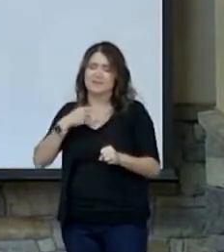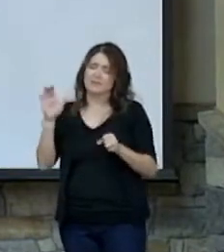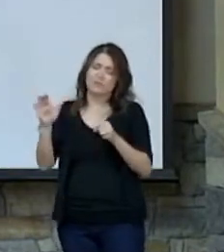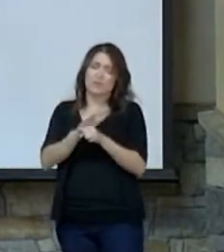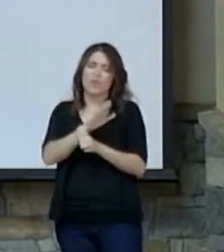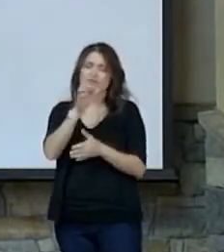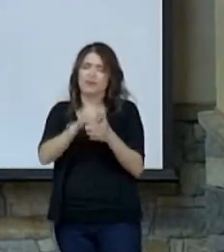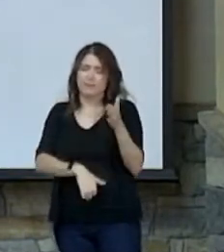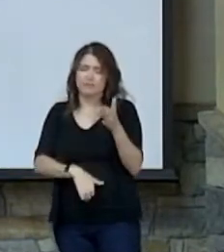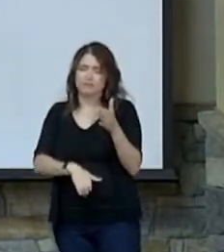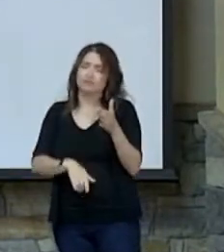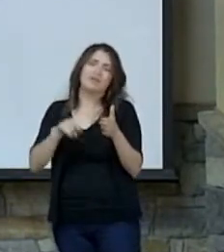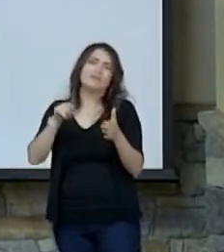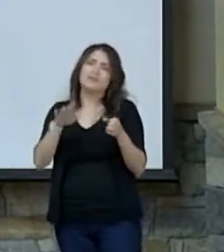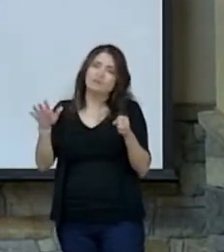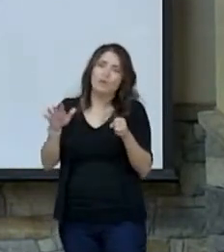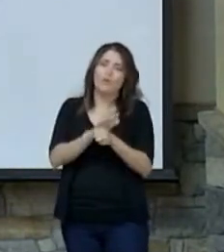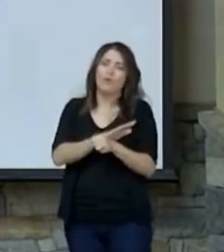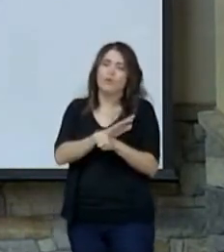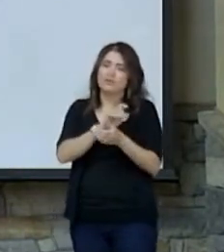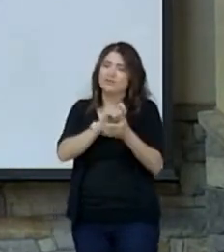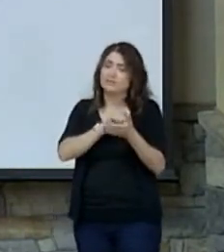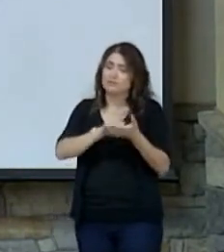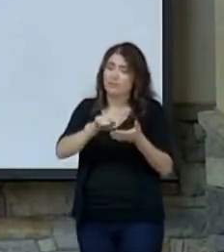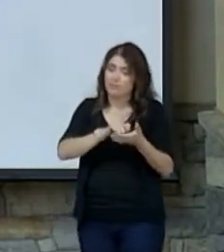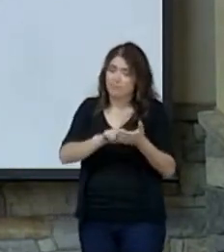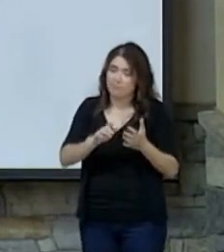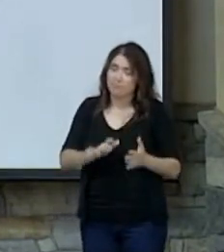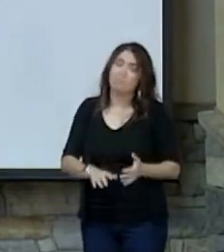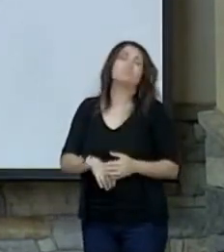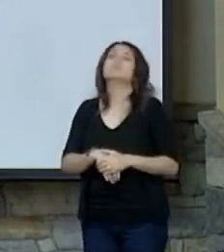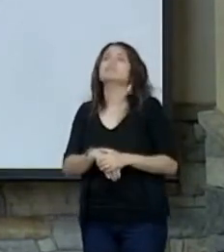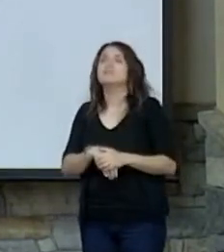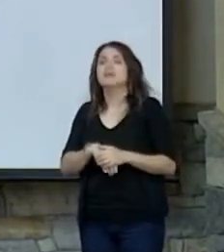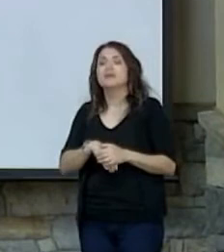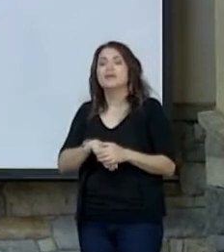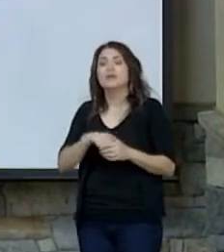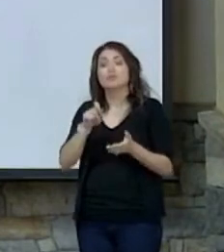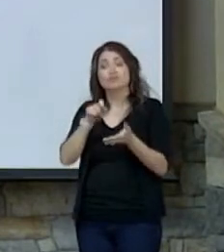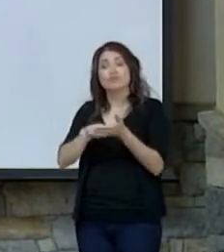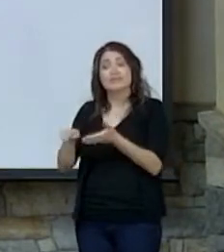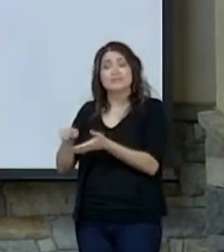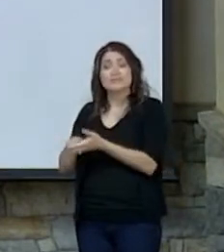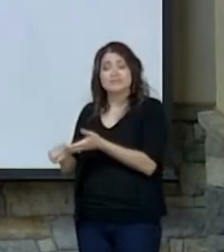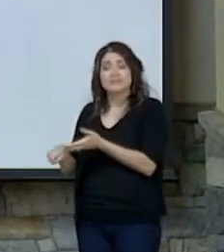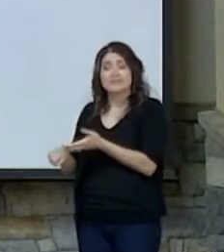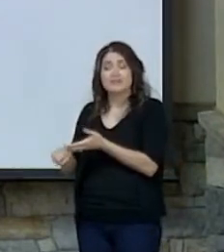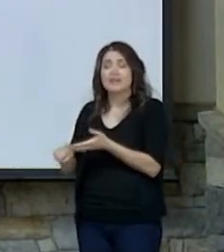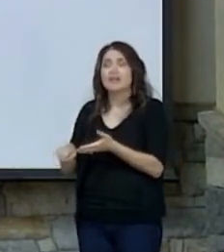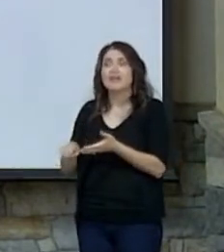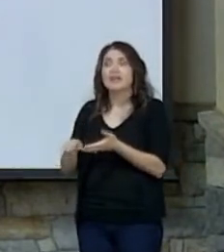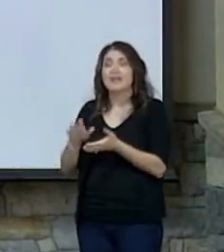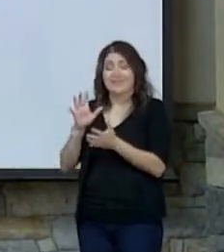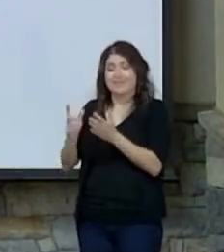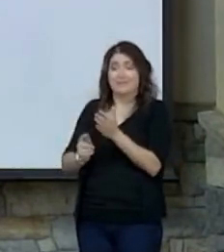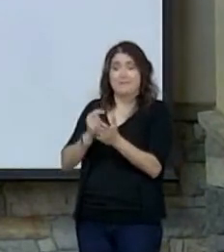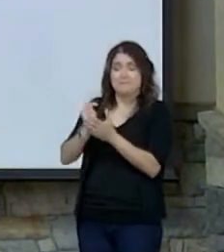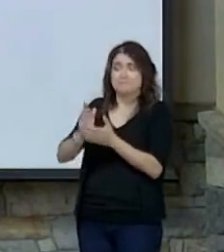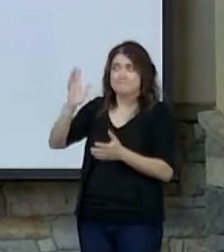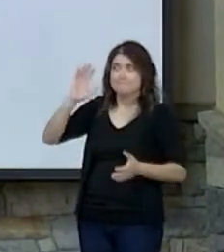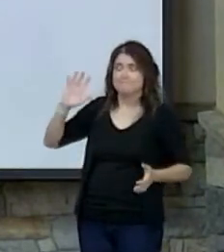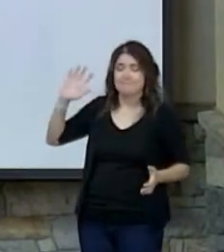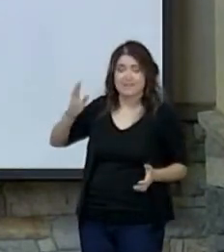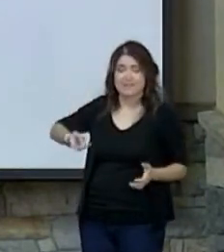this whole particular psalm. This psalm was written in a time in a history